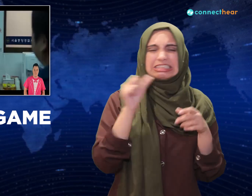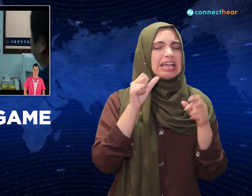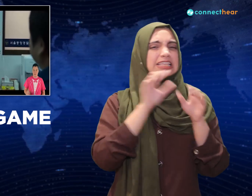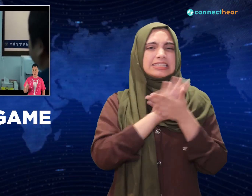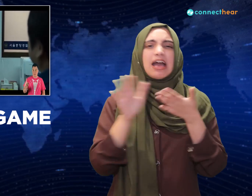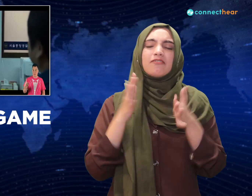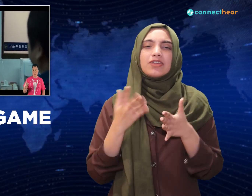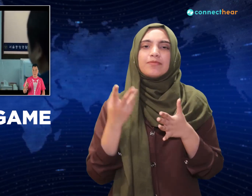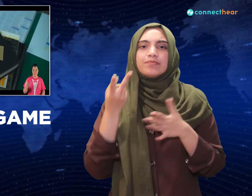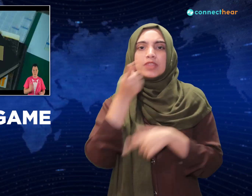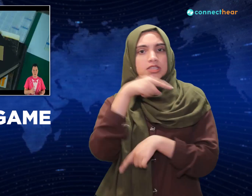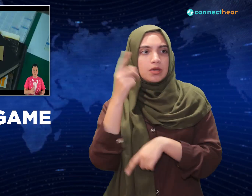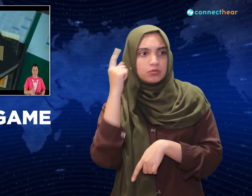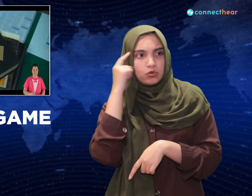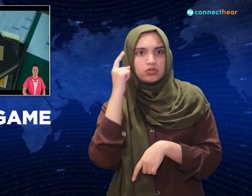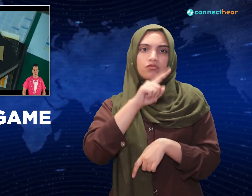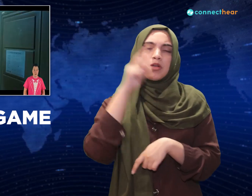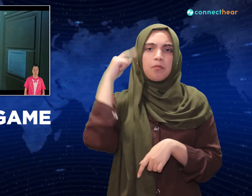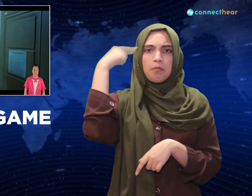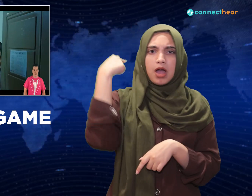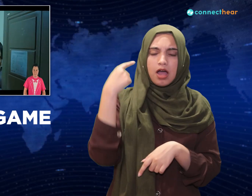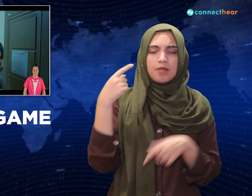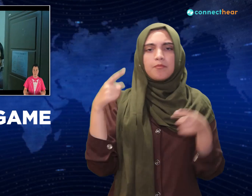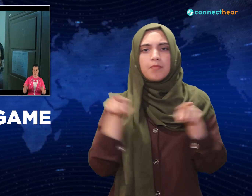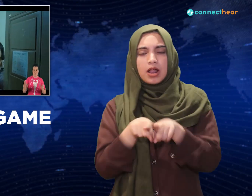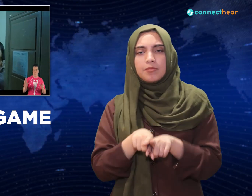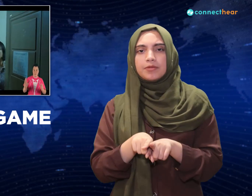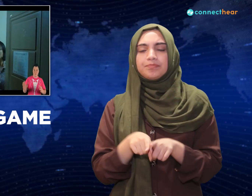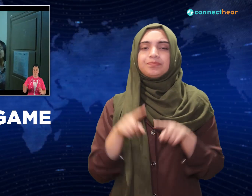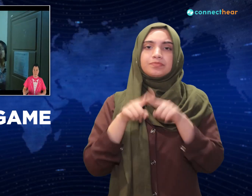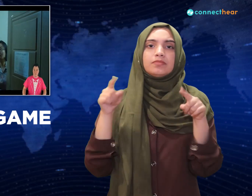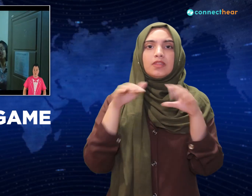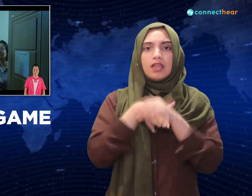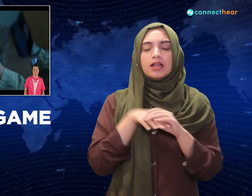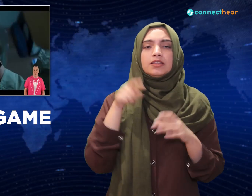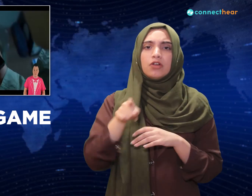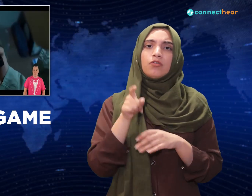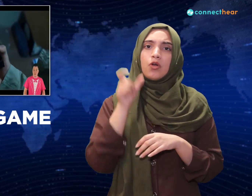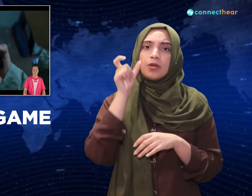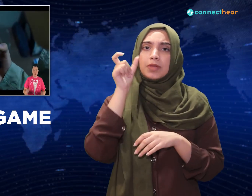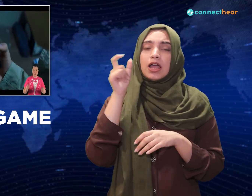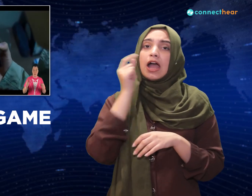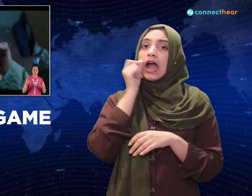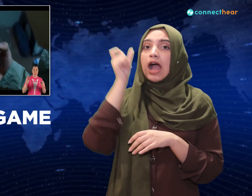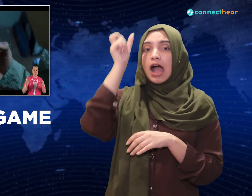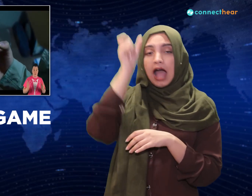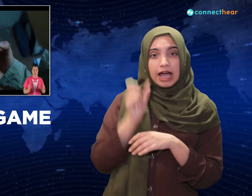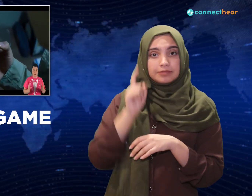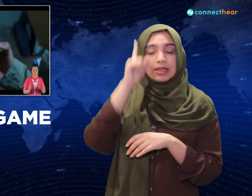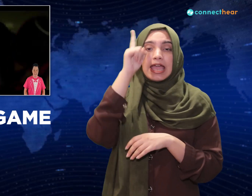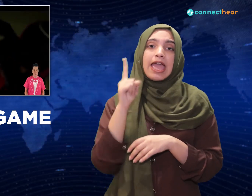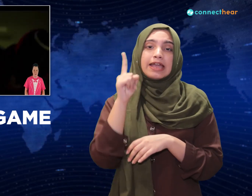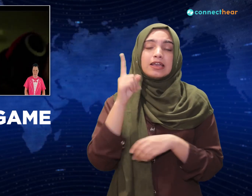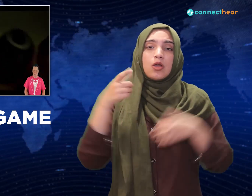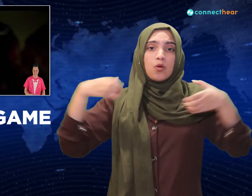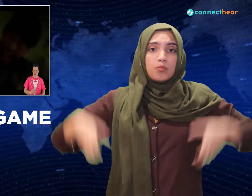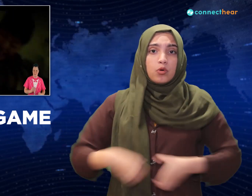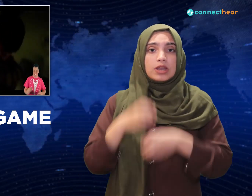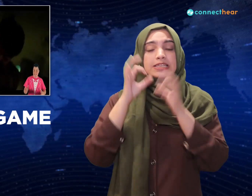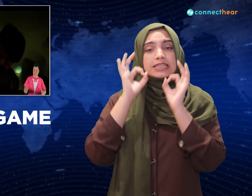But this one detective saw the business card, and when he's searching for his missing brother, he found a business card there too. So he ends up sneaking